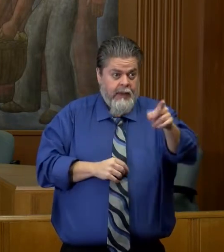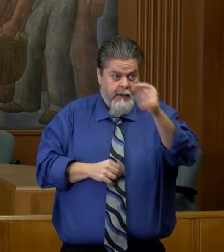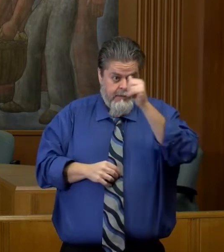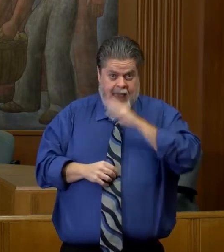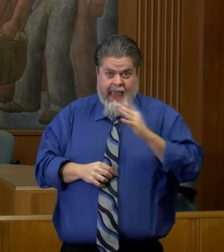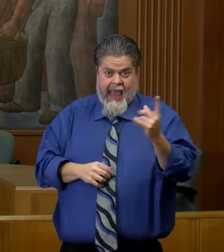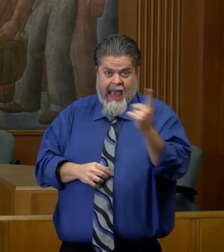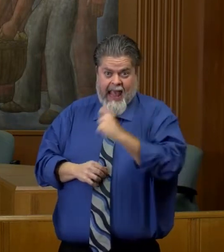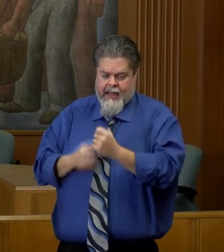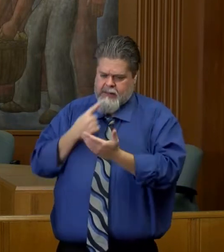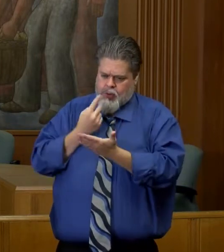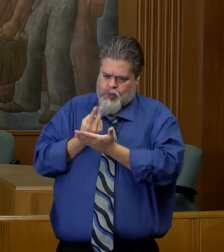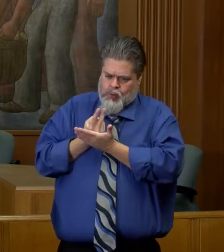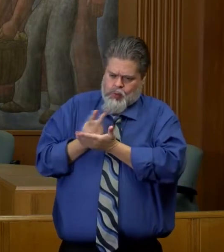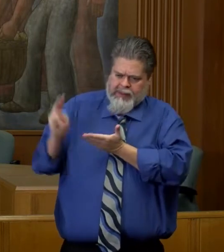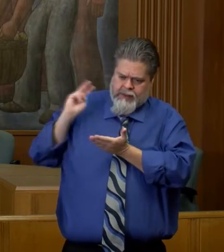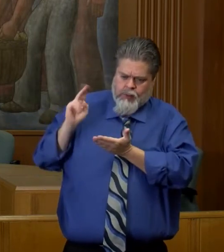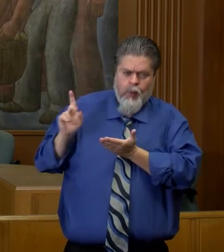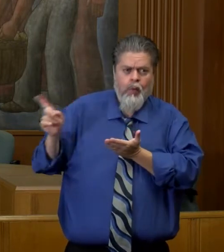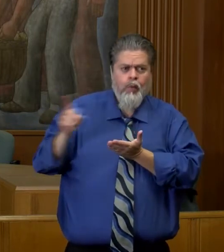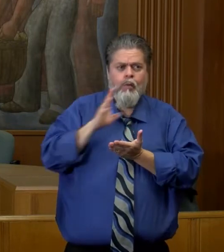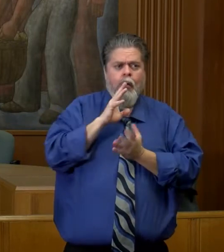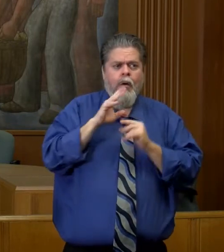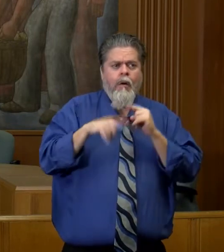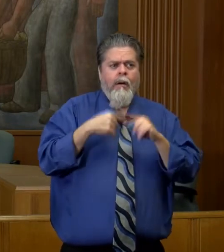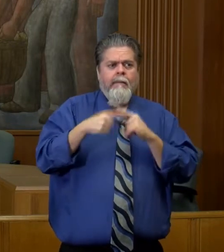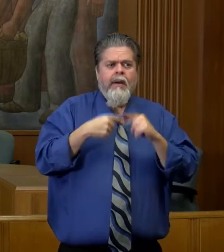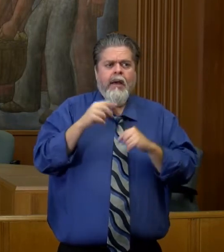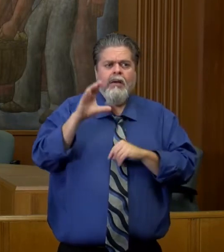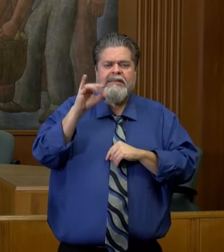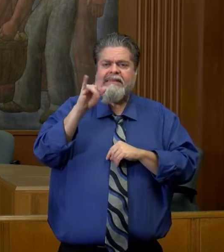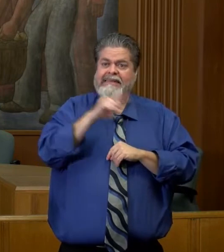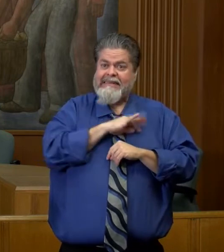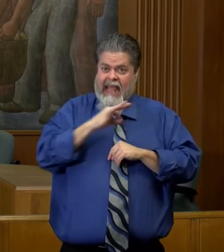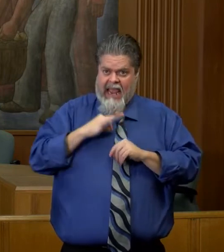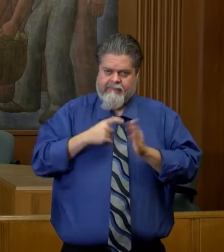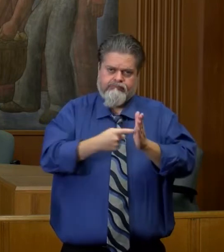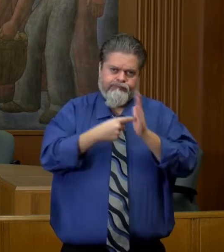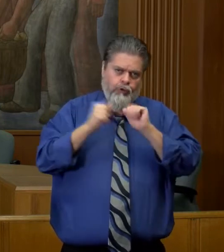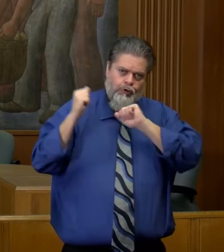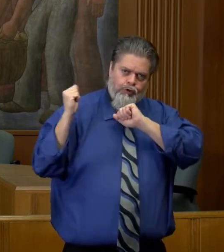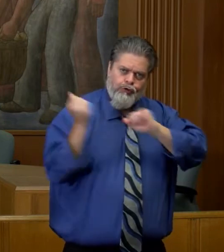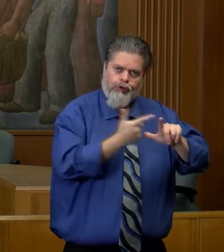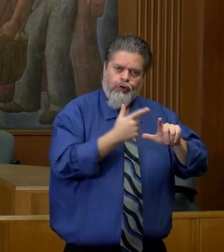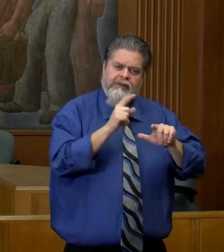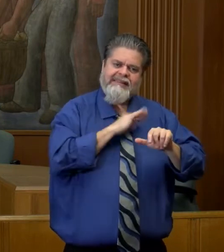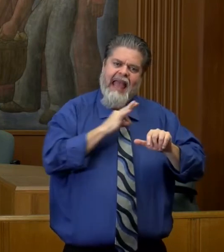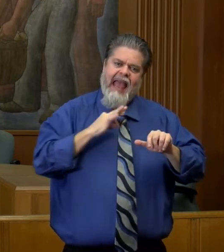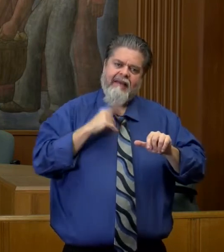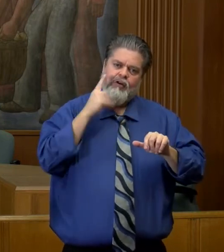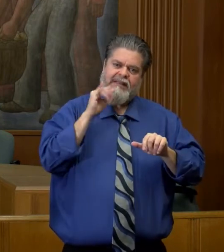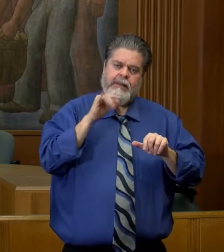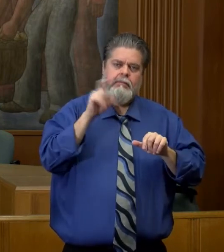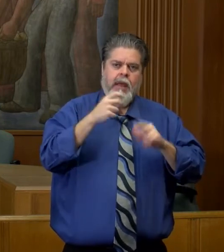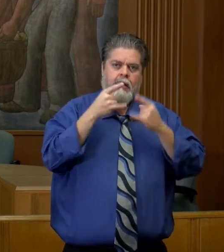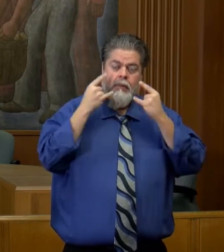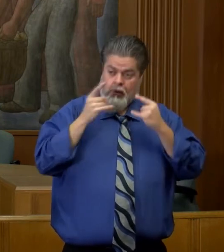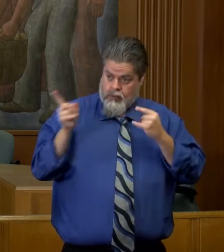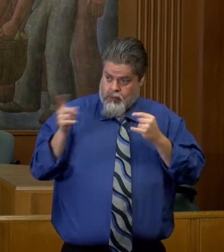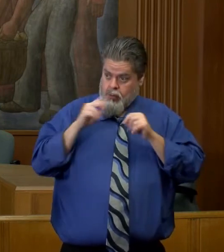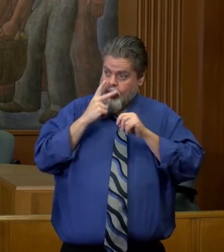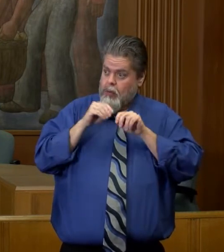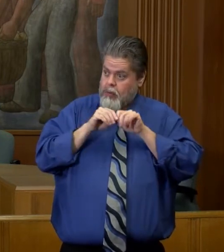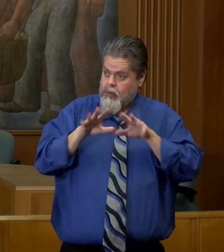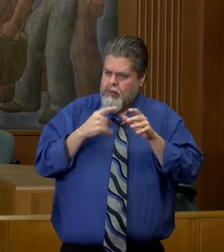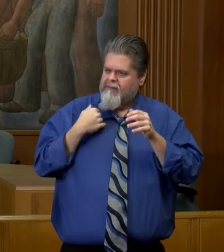Since two weeks ago, when you instituted the city staff masking policy, have there been any more outbreaks? I know you talked about a